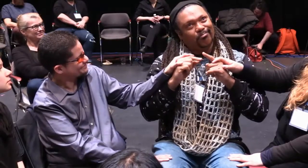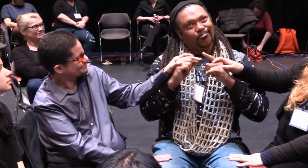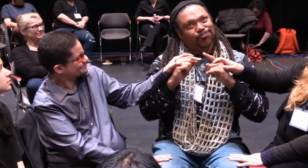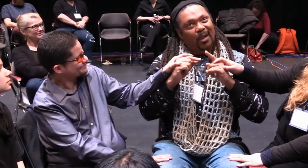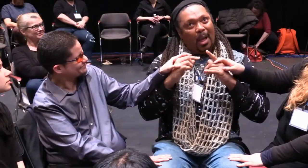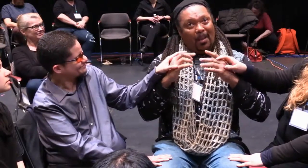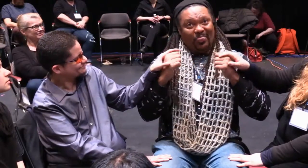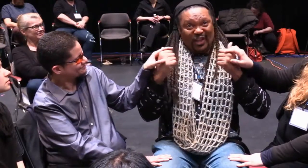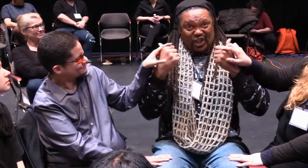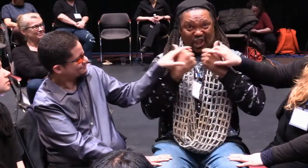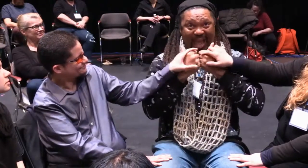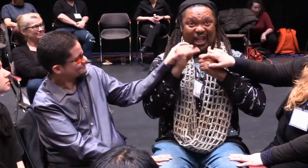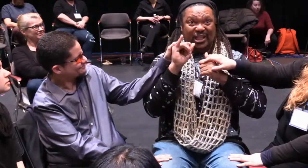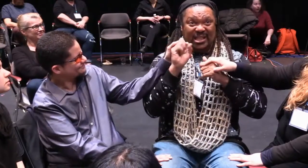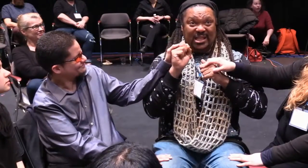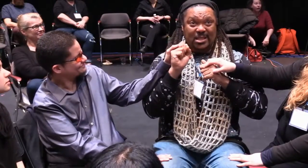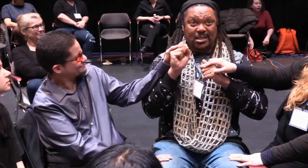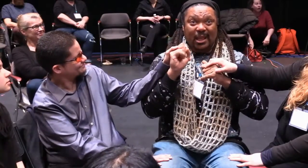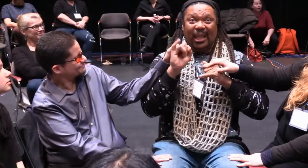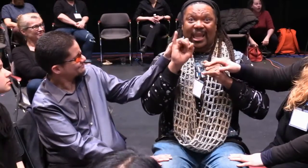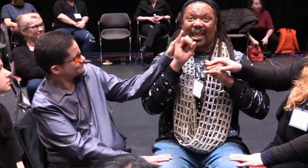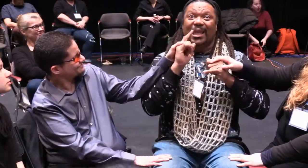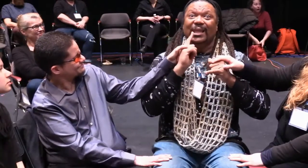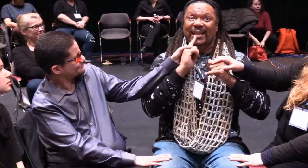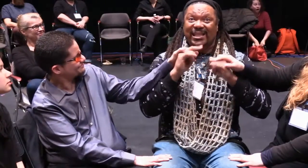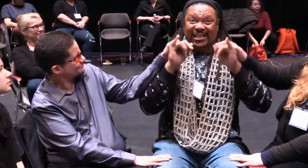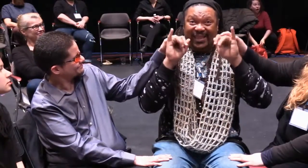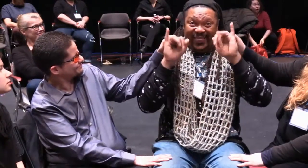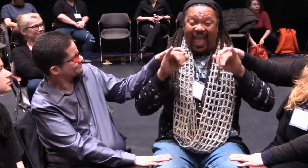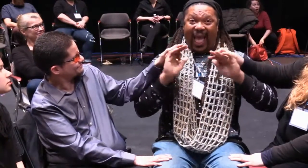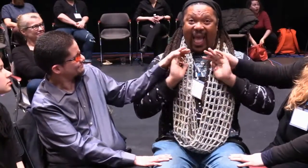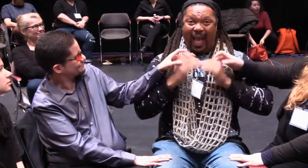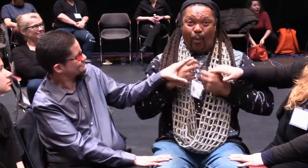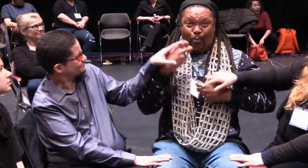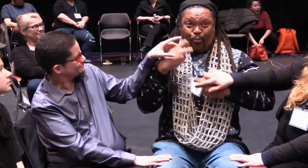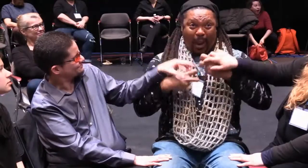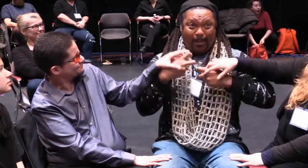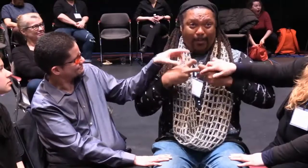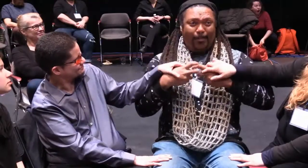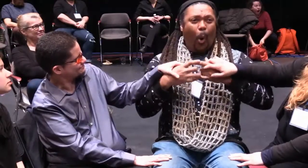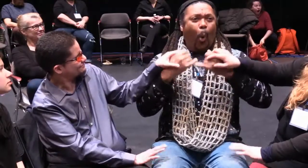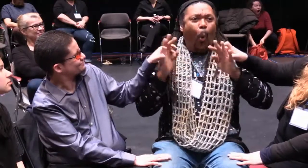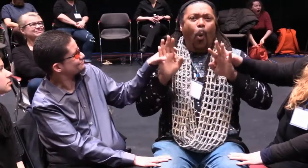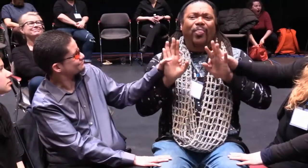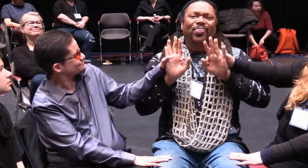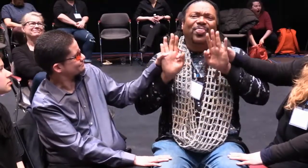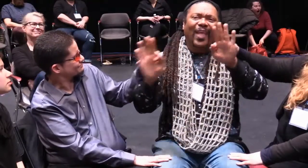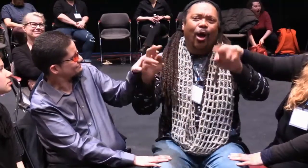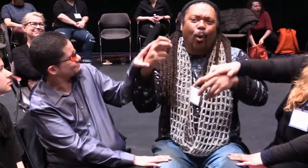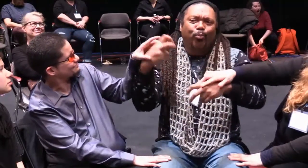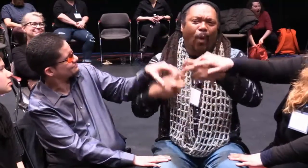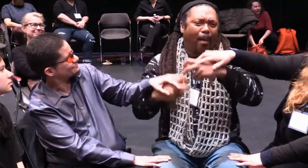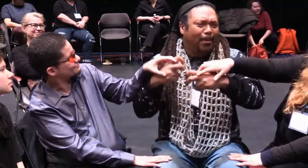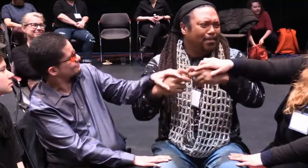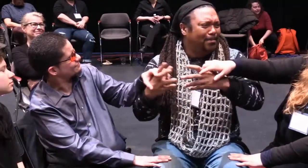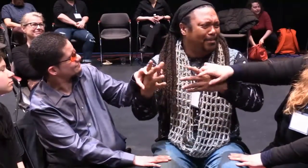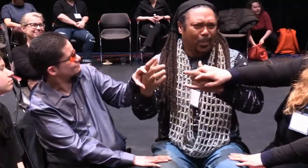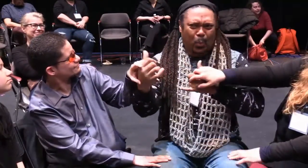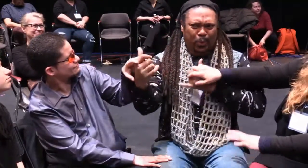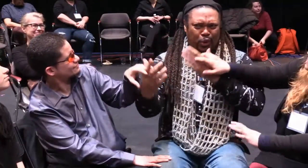Another word I want to populate this space with is the problem.